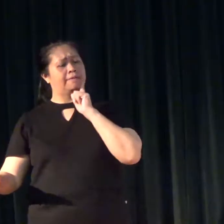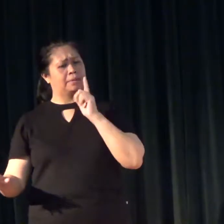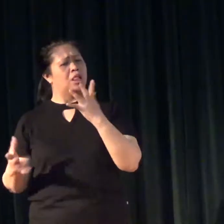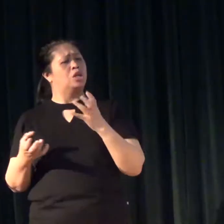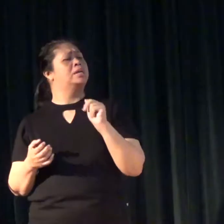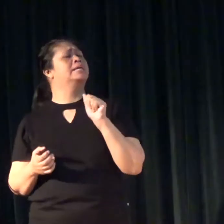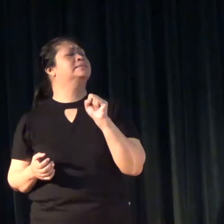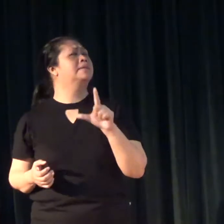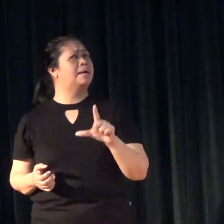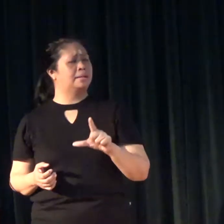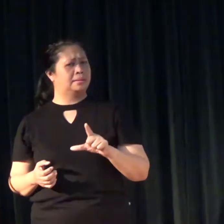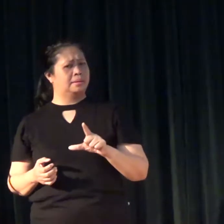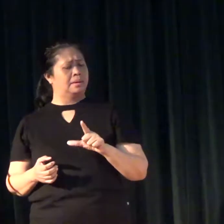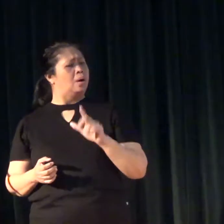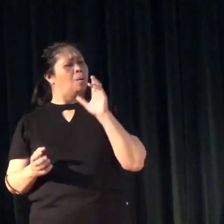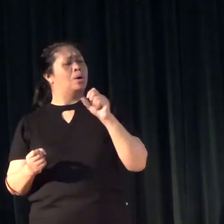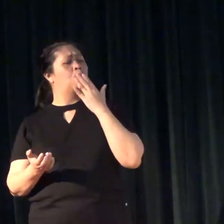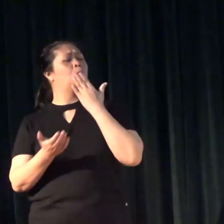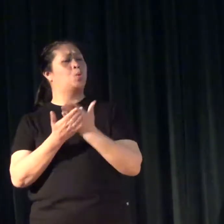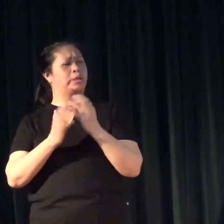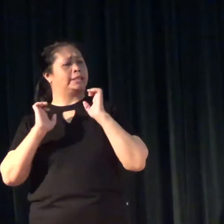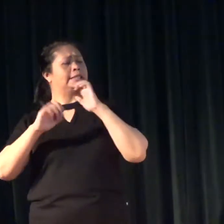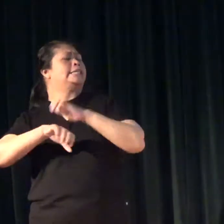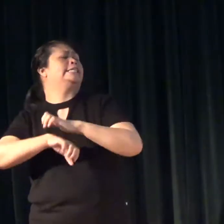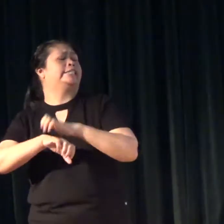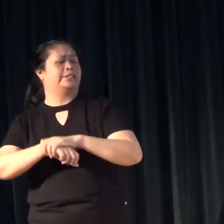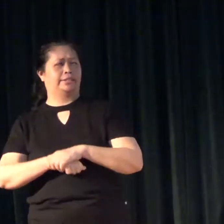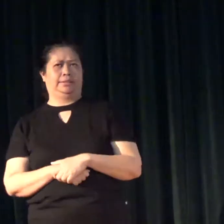because we want them to be good in English.